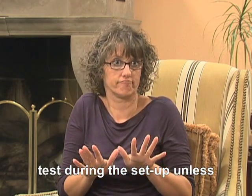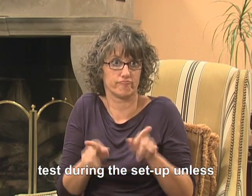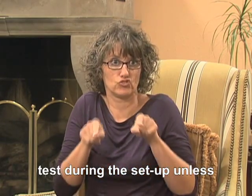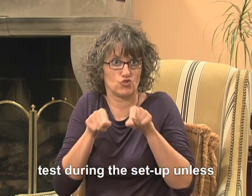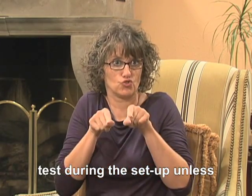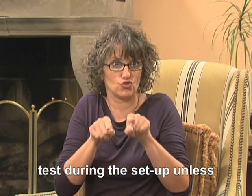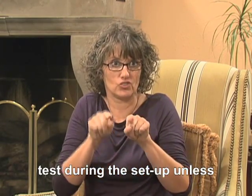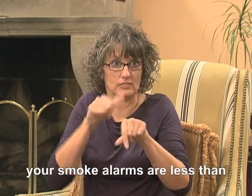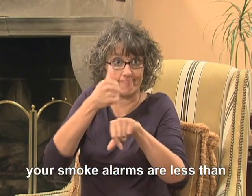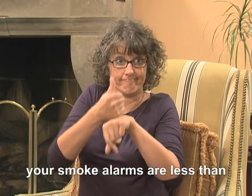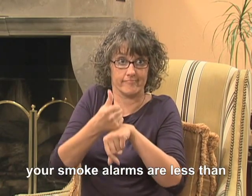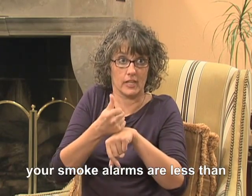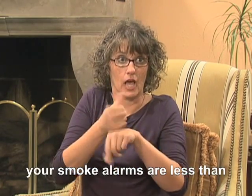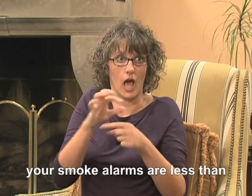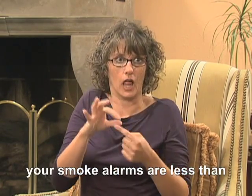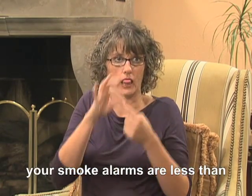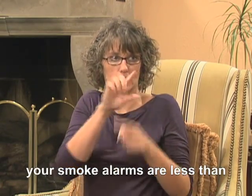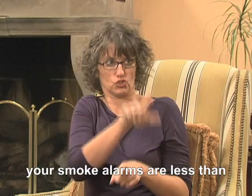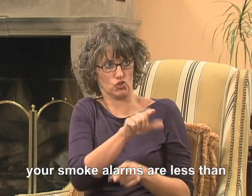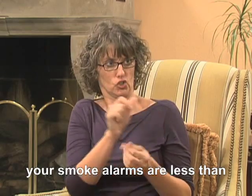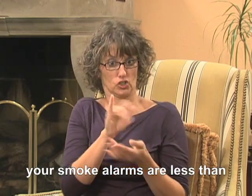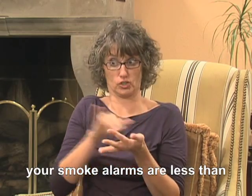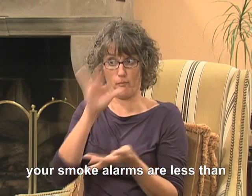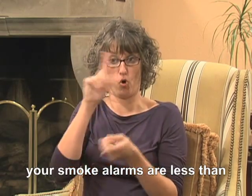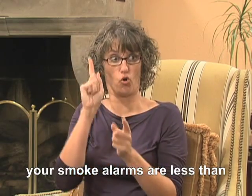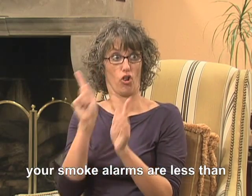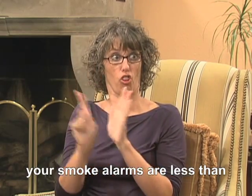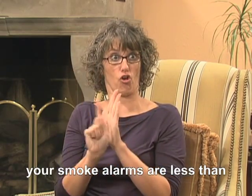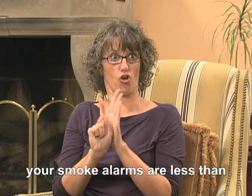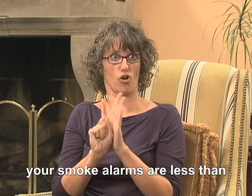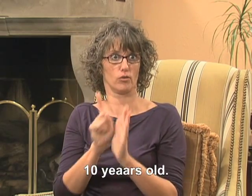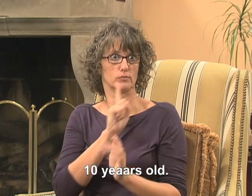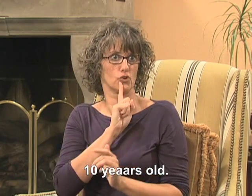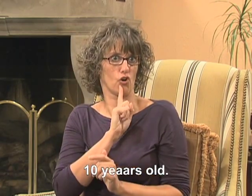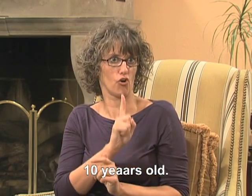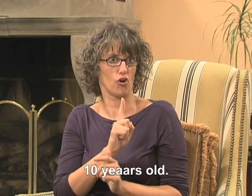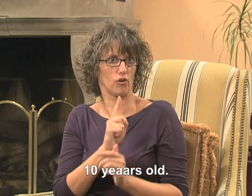unless your smoke alarms are less than 10 years old.